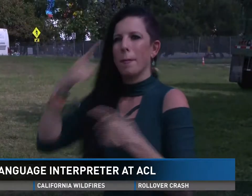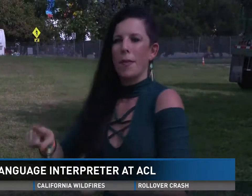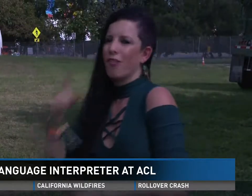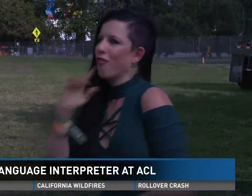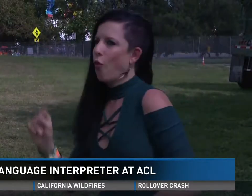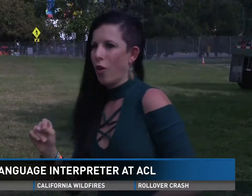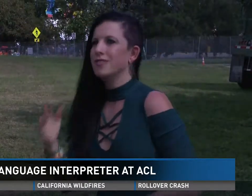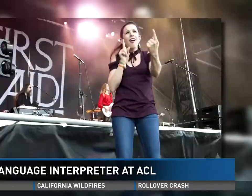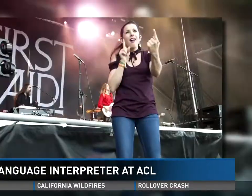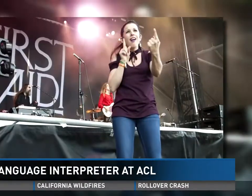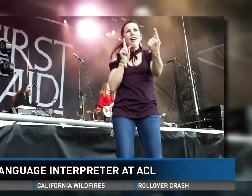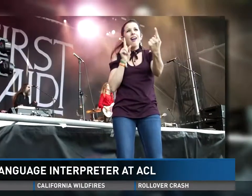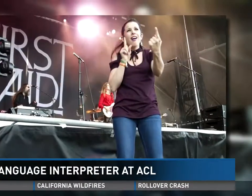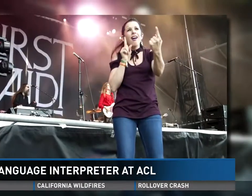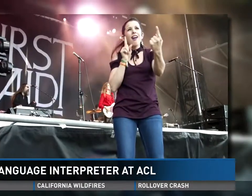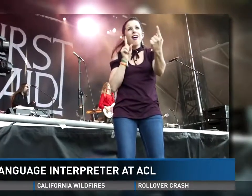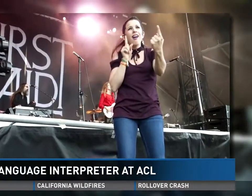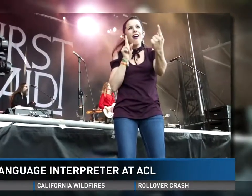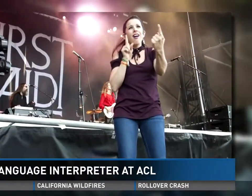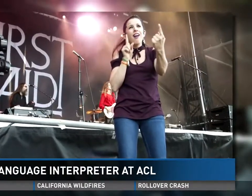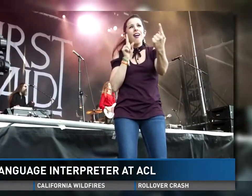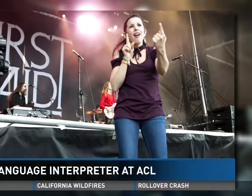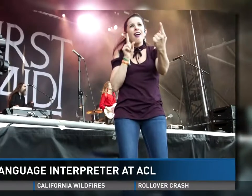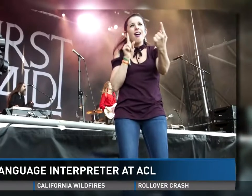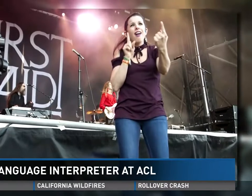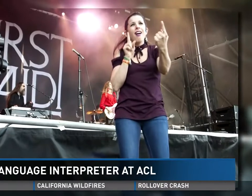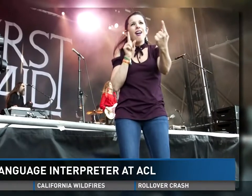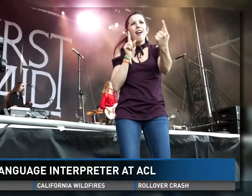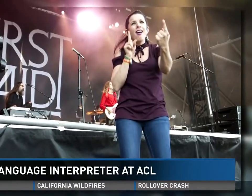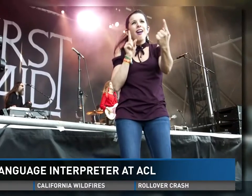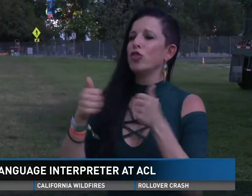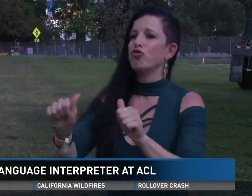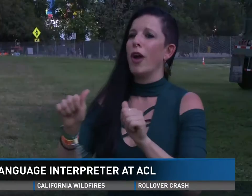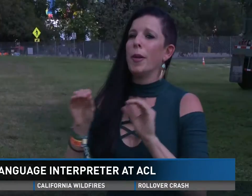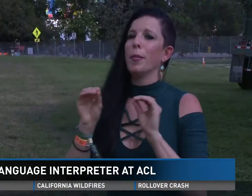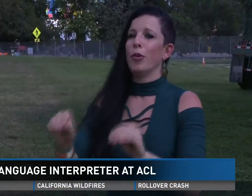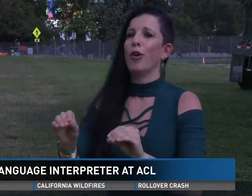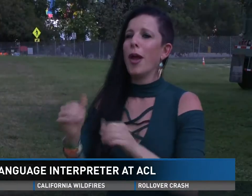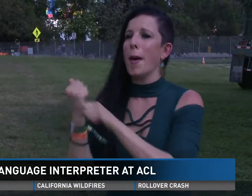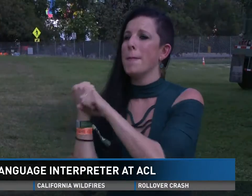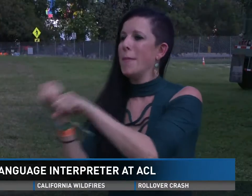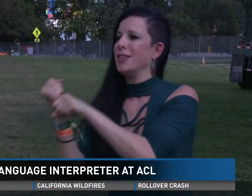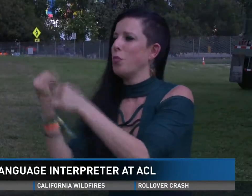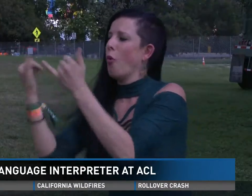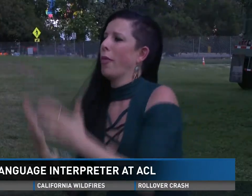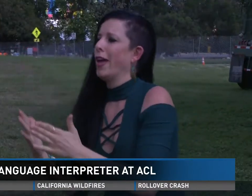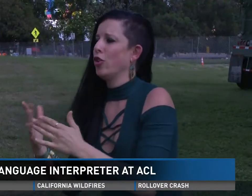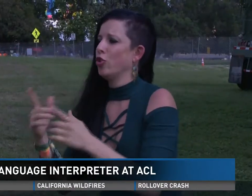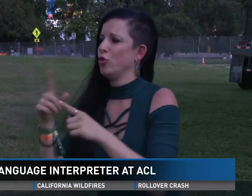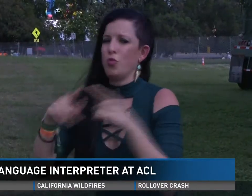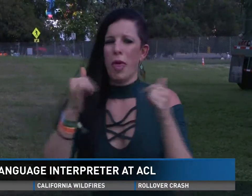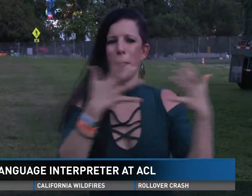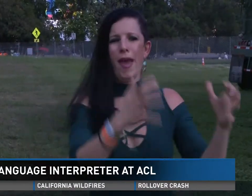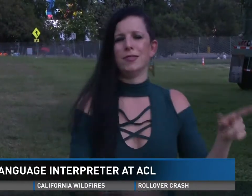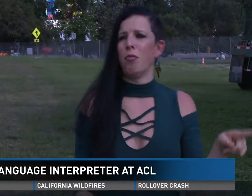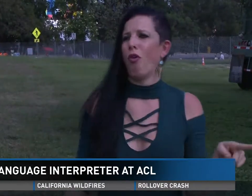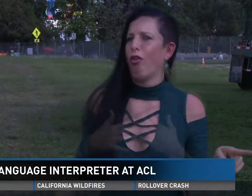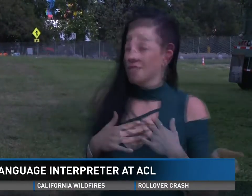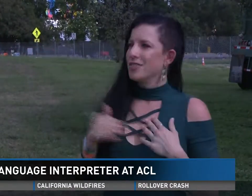made for it. Not only is it very physical, it takes mental stamina too. It's just like a basketball player trying to play baseball or vice versa. Just like